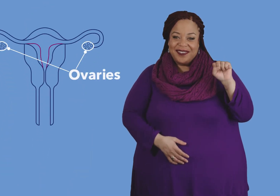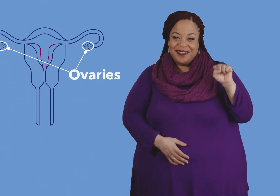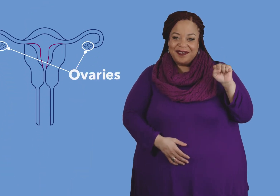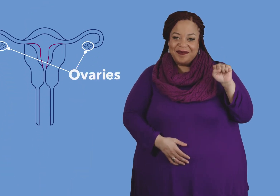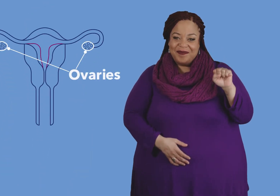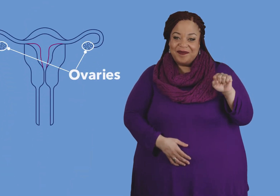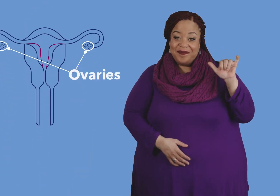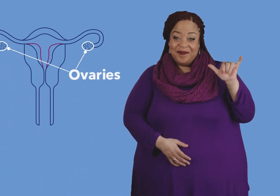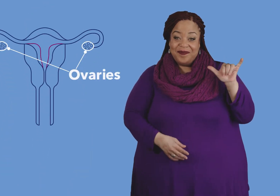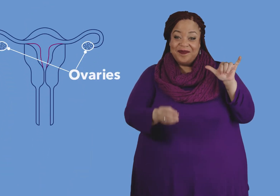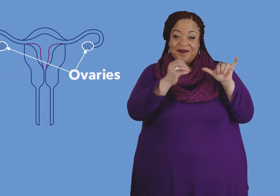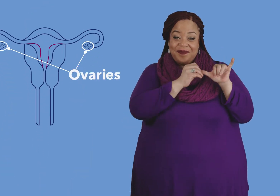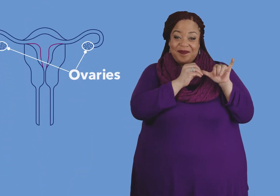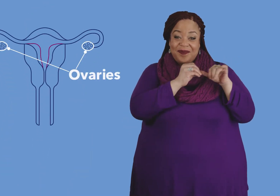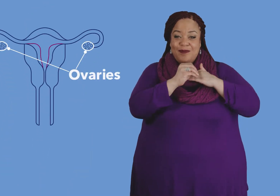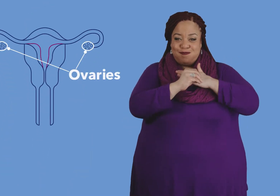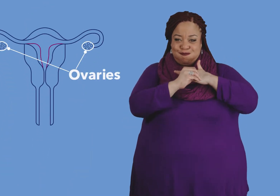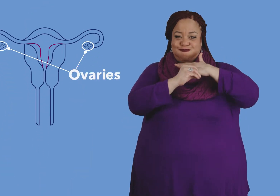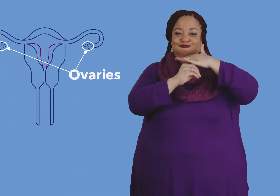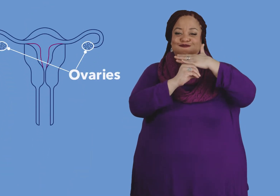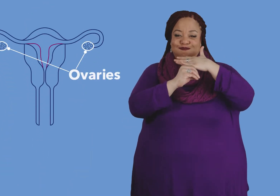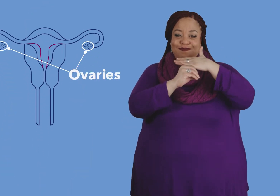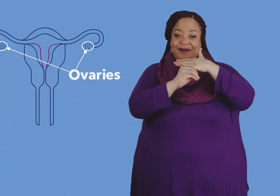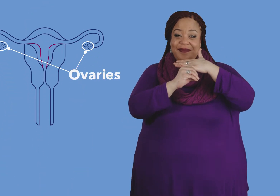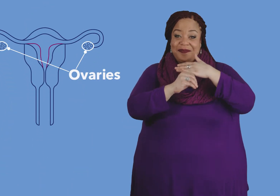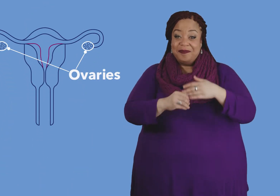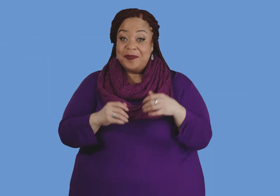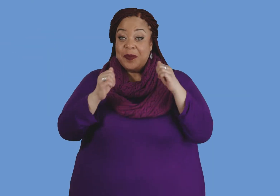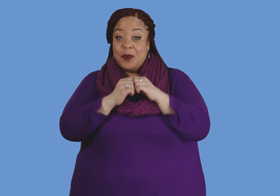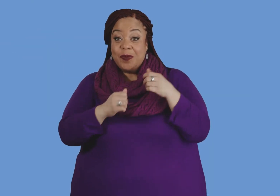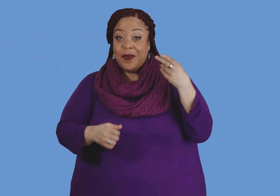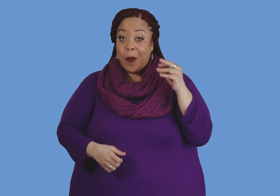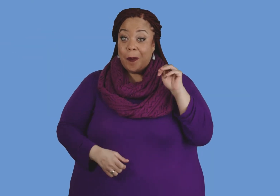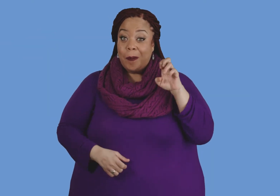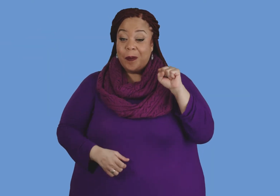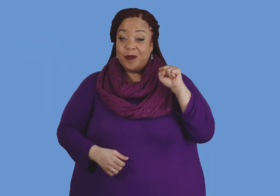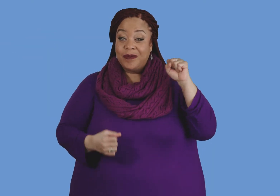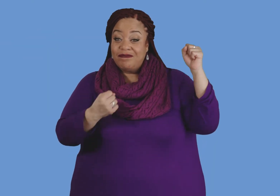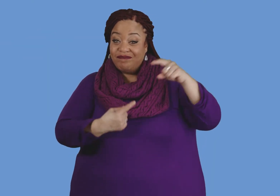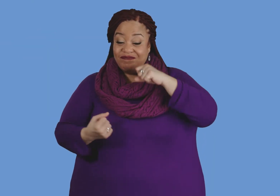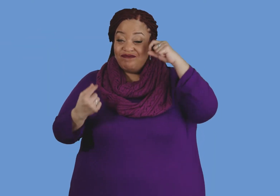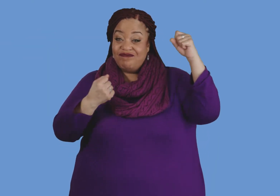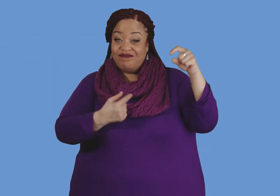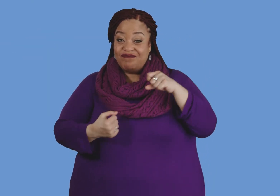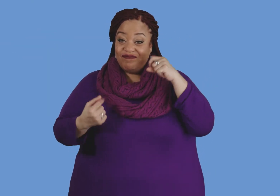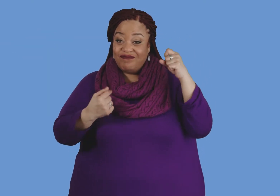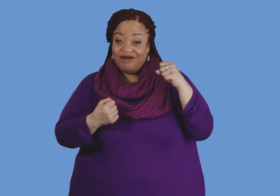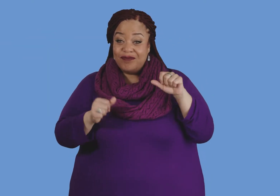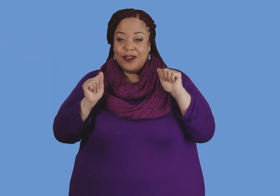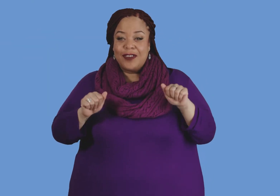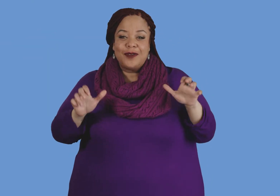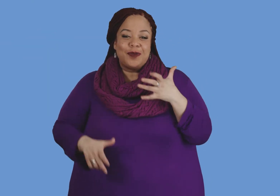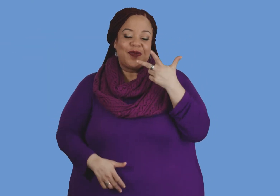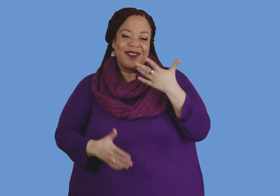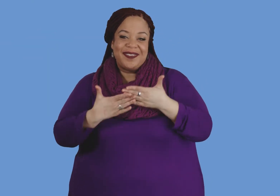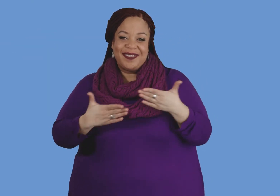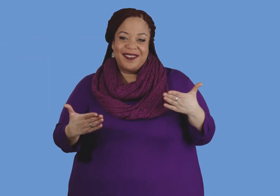Eggs live in ovaries, and the hormones that control your menstrual cycle cause eggs to mature